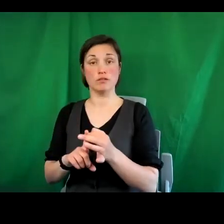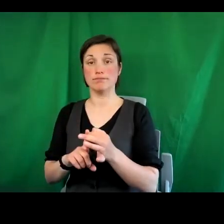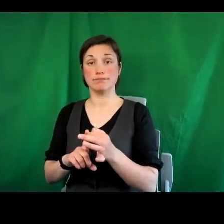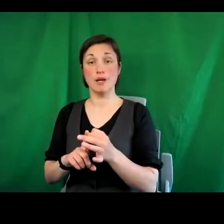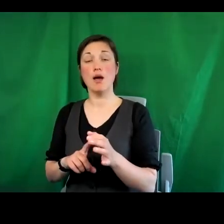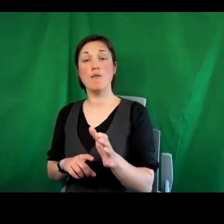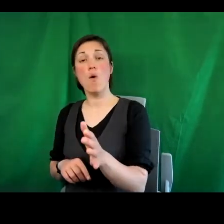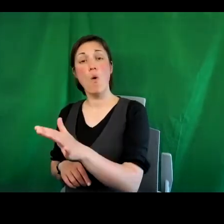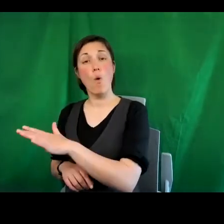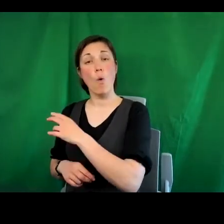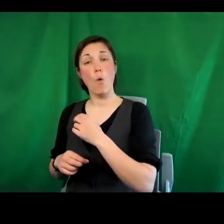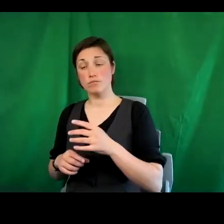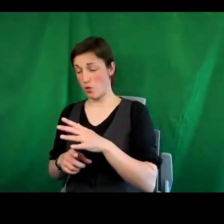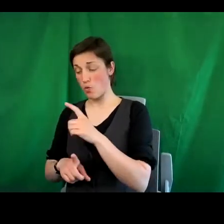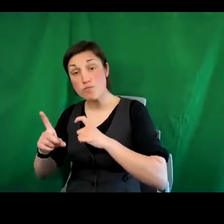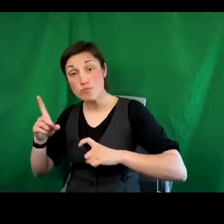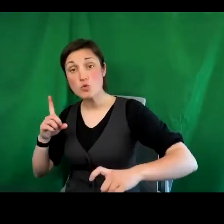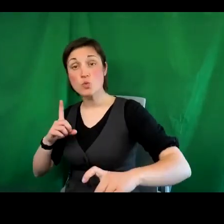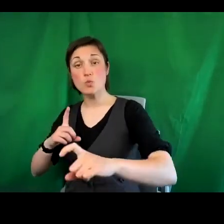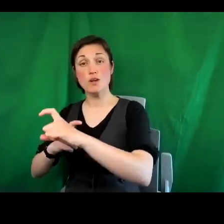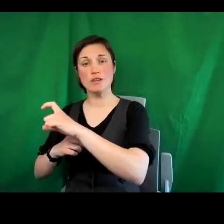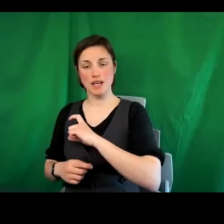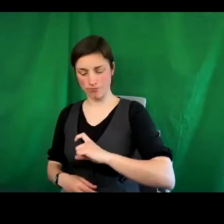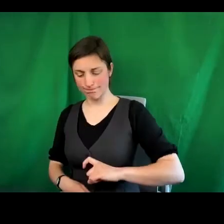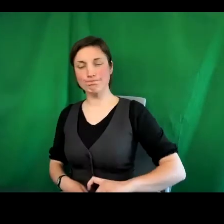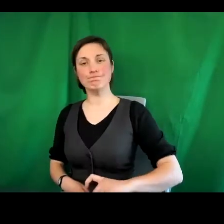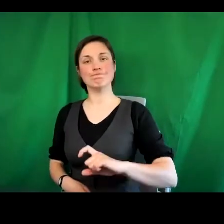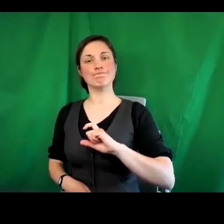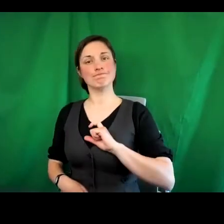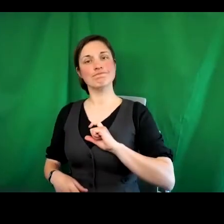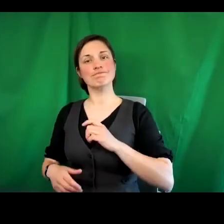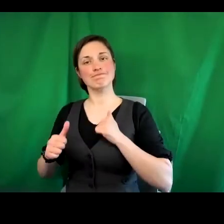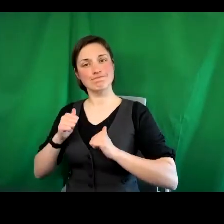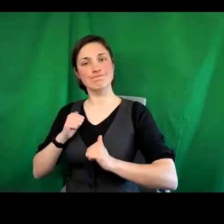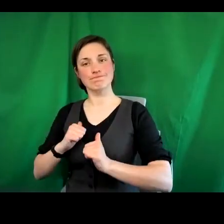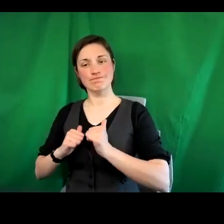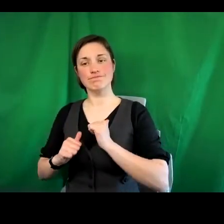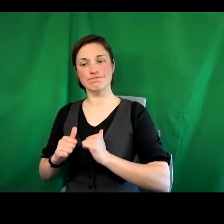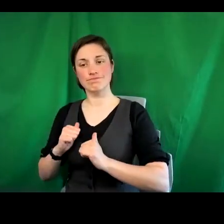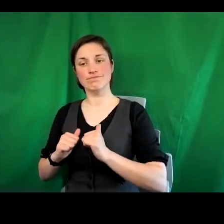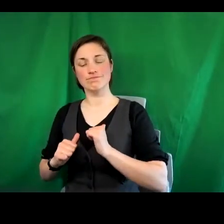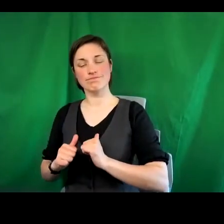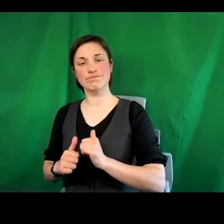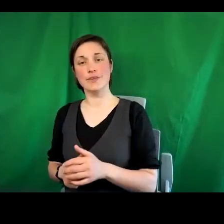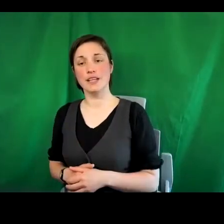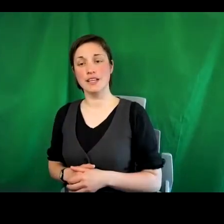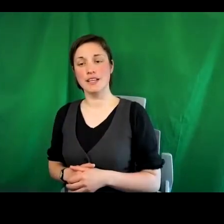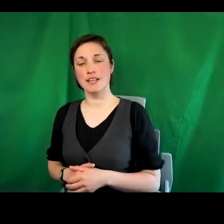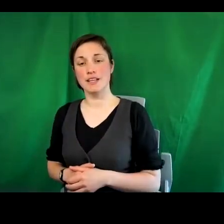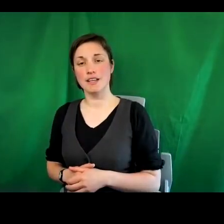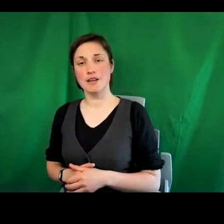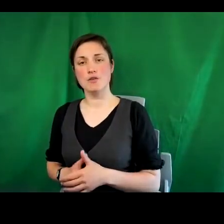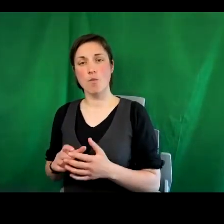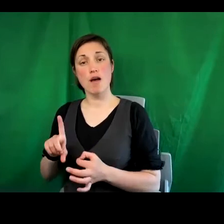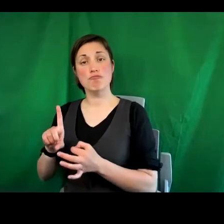whole morale of the community. And it resulted in an improvement to physical and